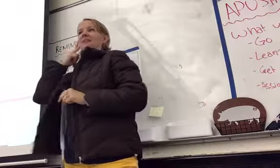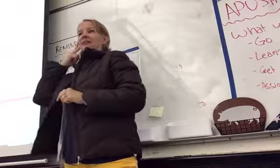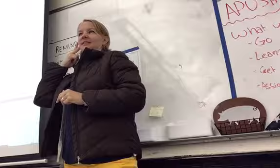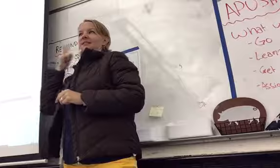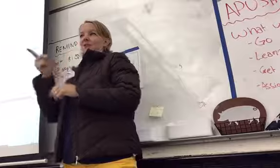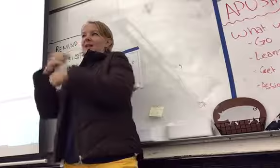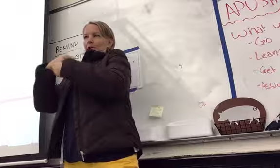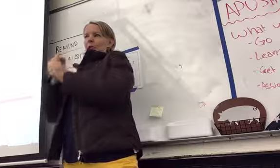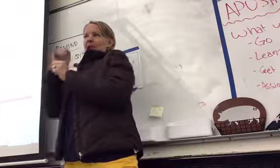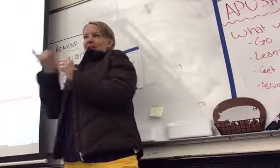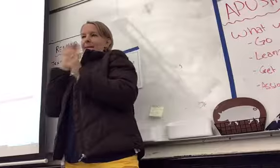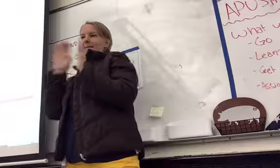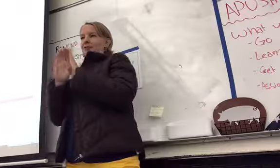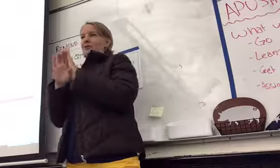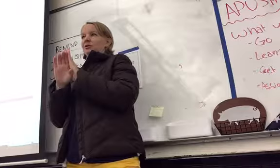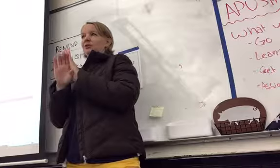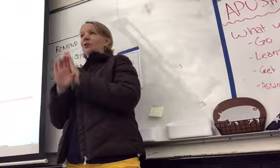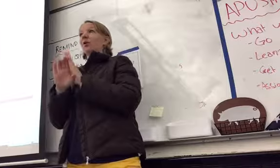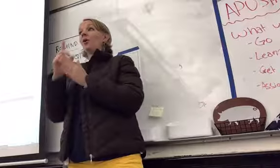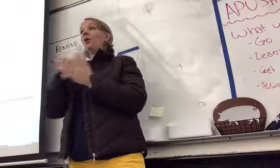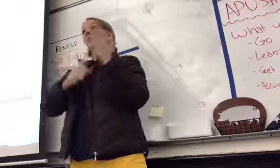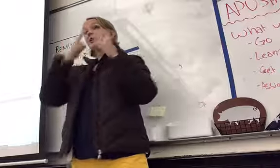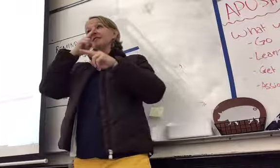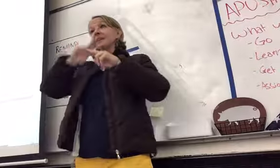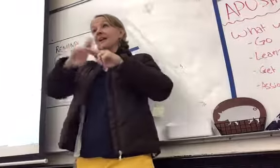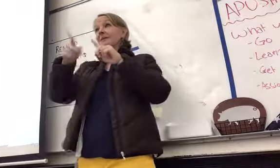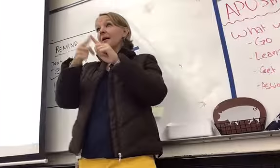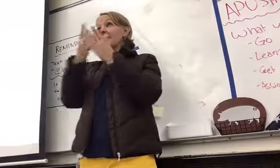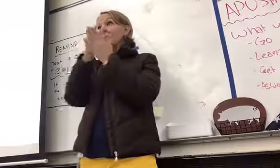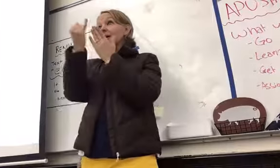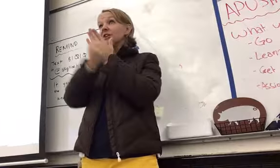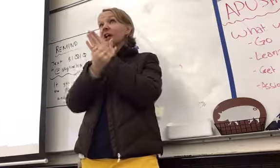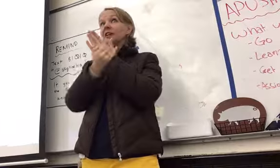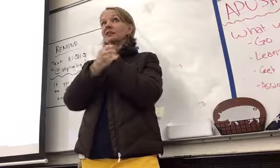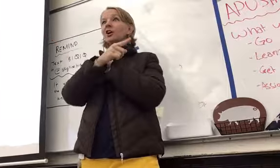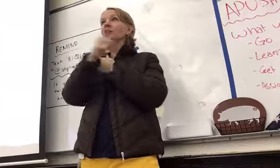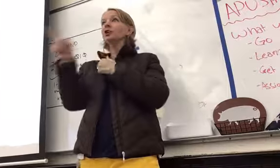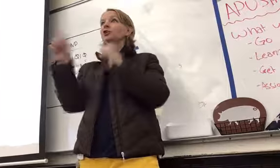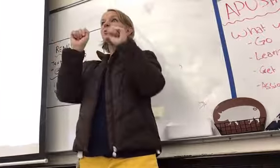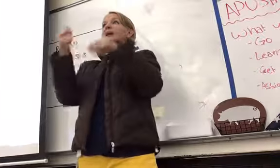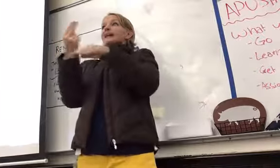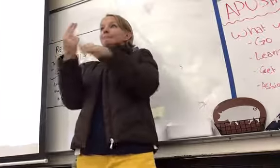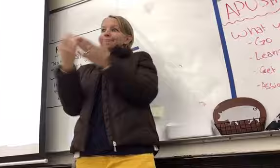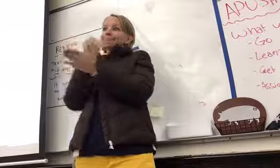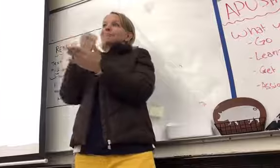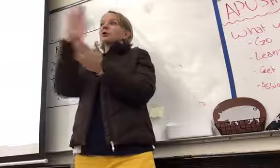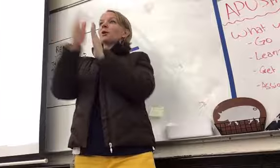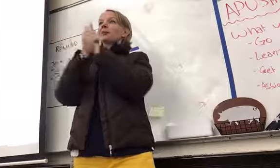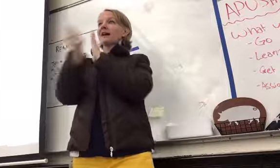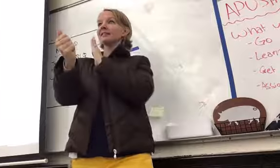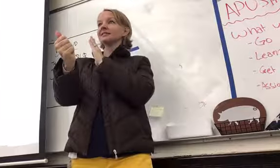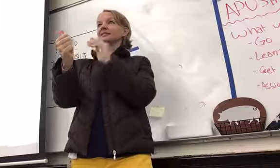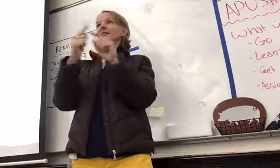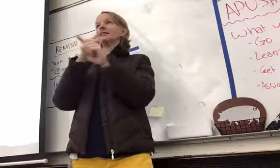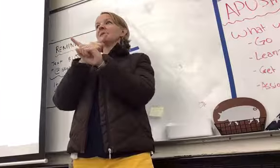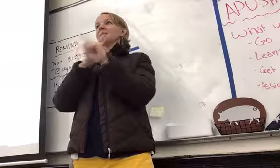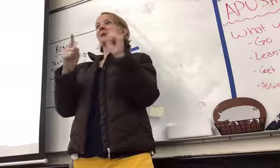picture. Now, what's really fun about this project is that you guys really get to explore your talents that you might not even know about yourself.